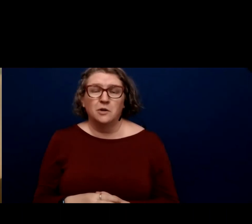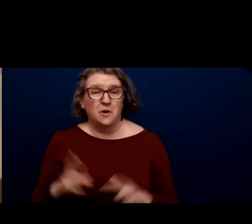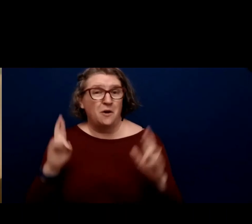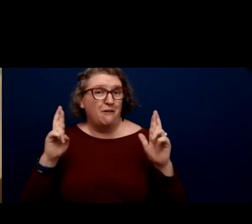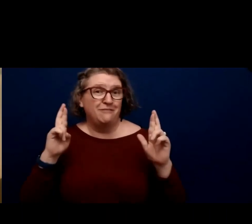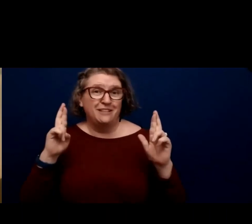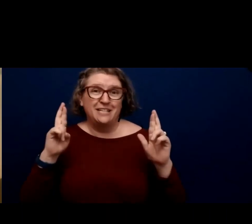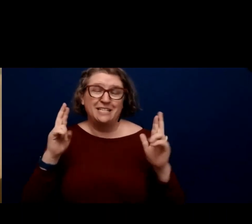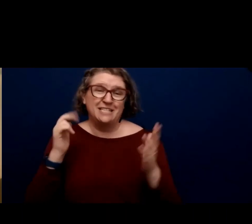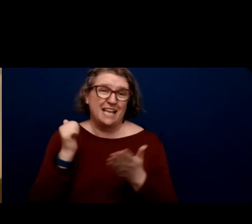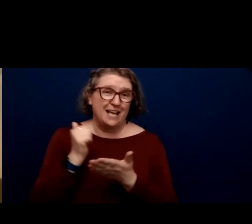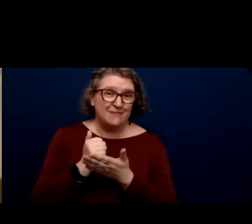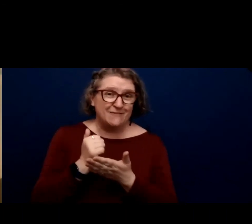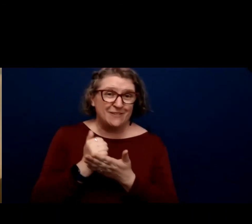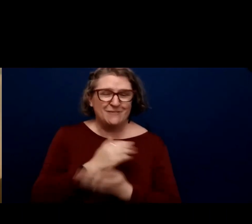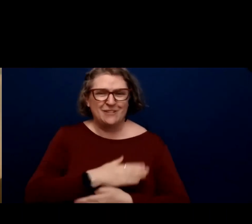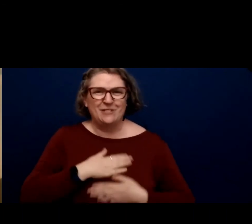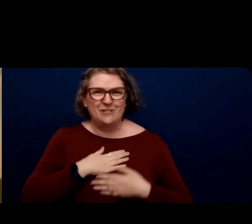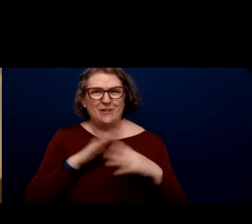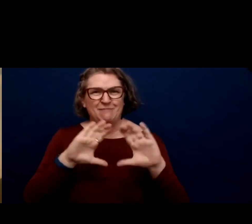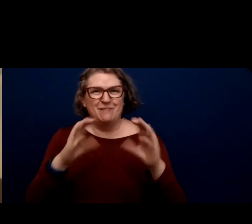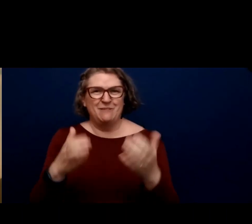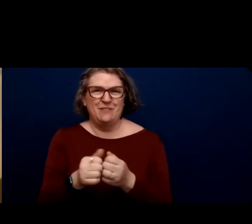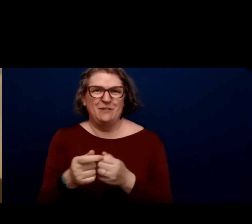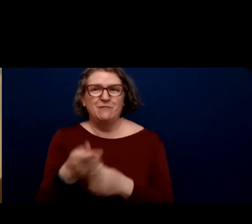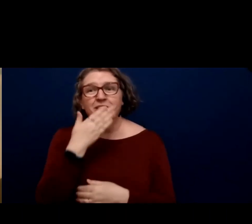enjoyed the opportunity of being with you. Dr. you all.